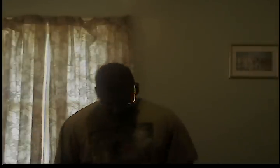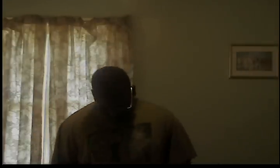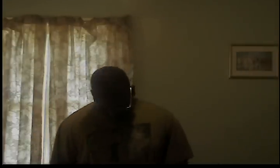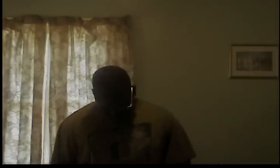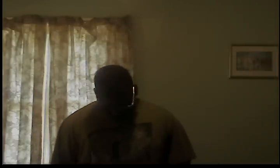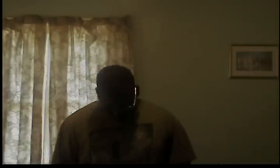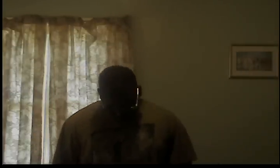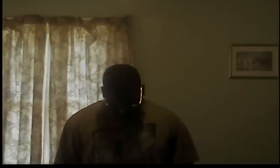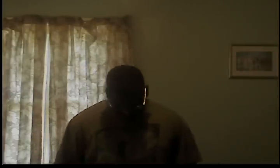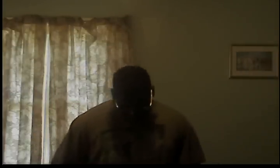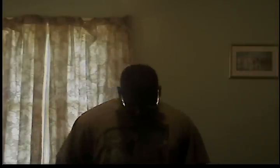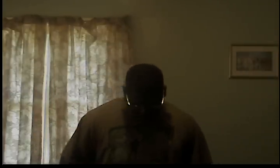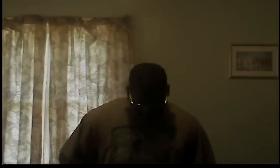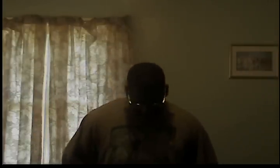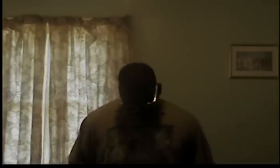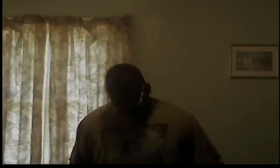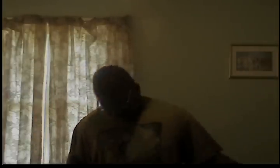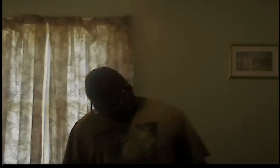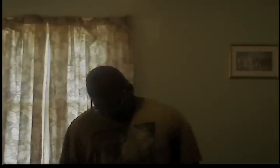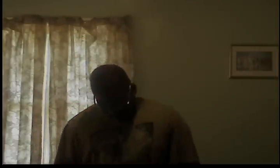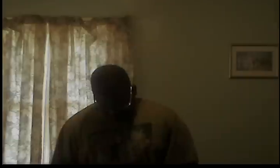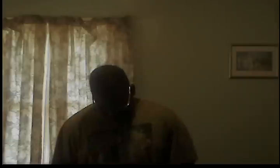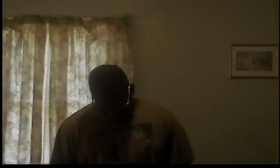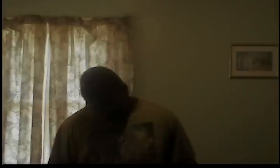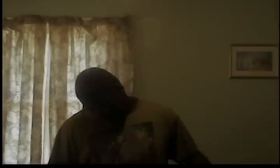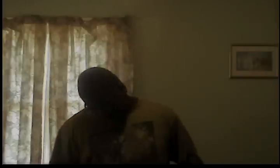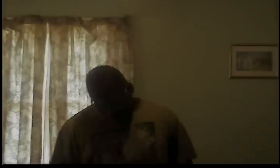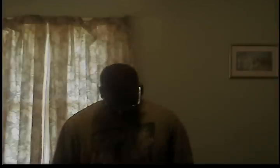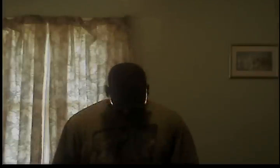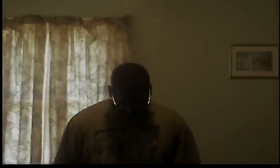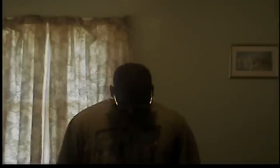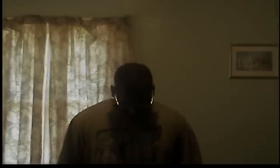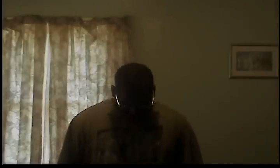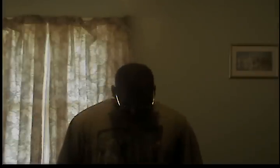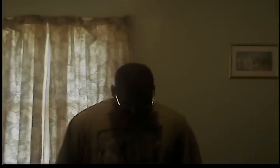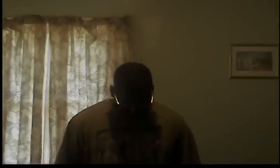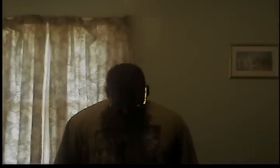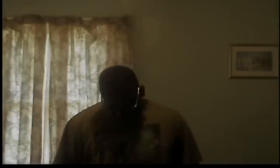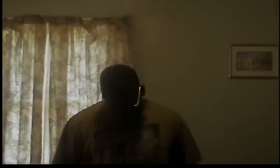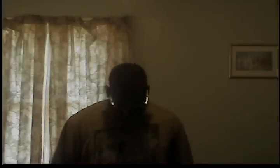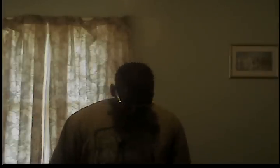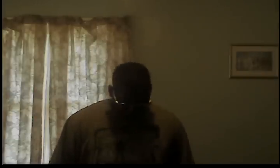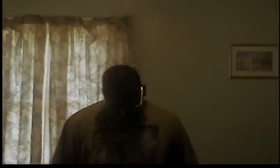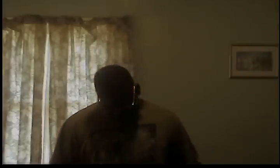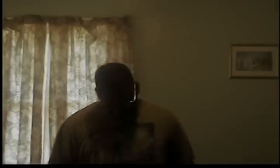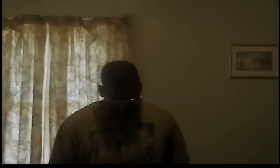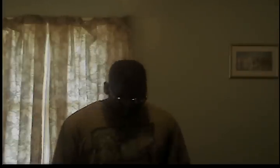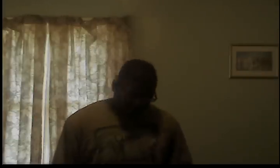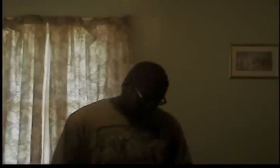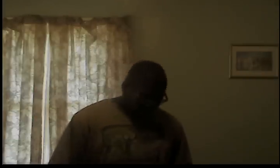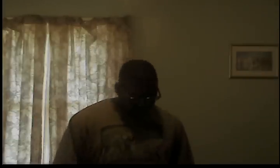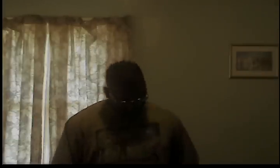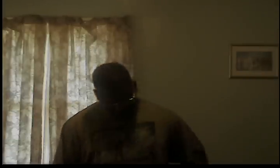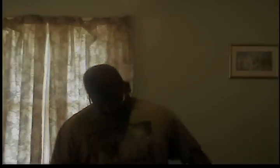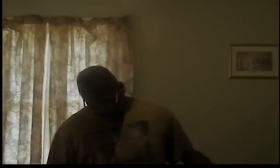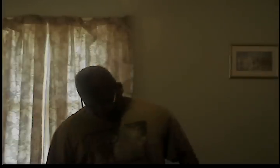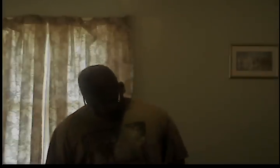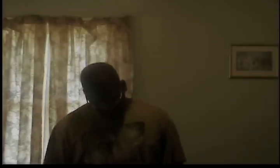conduct grades bullying on lot no way of it online bullying